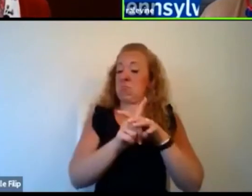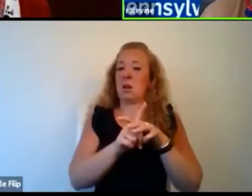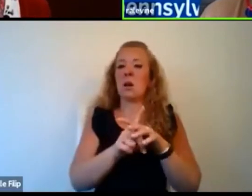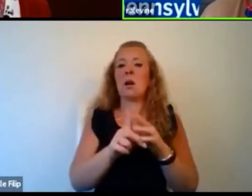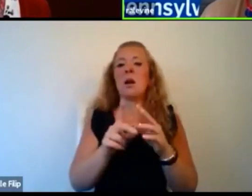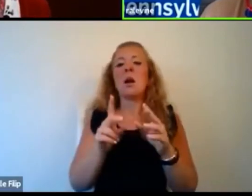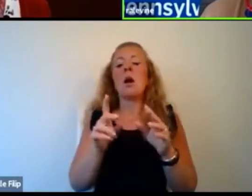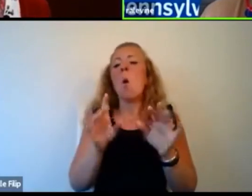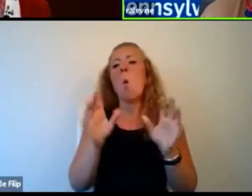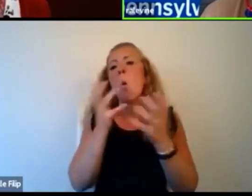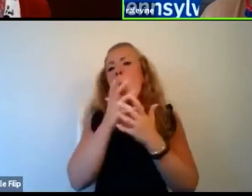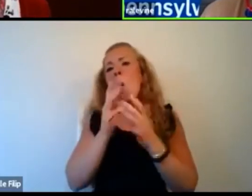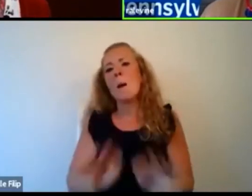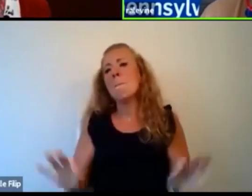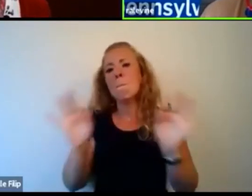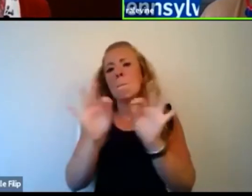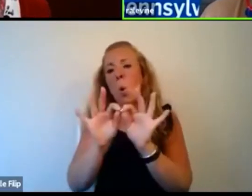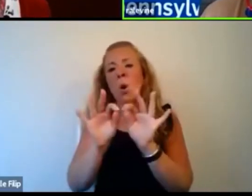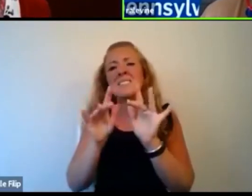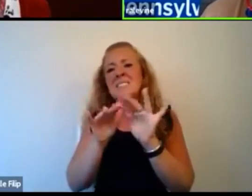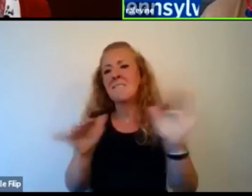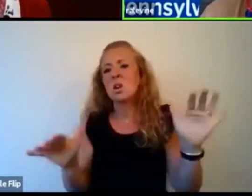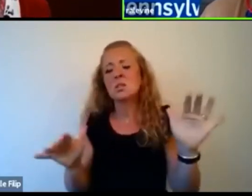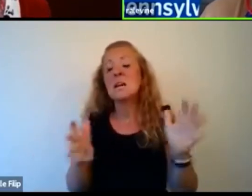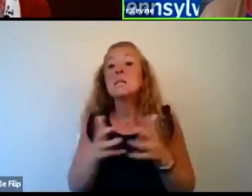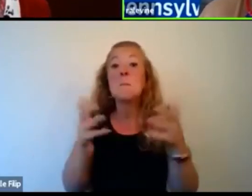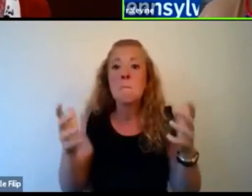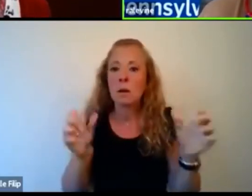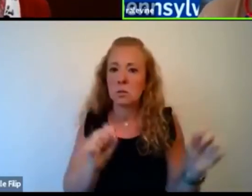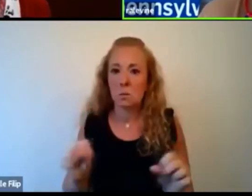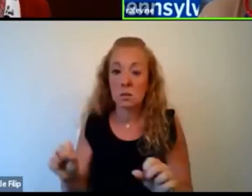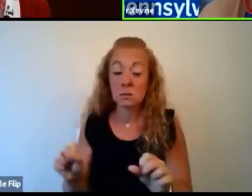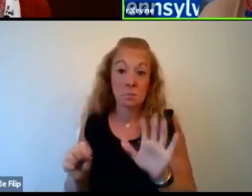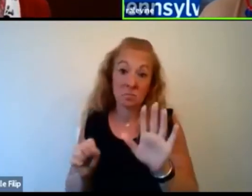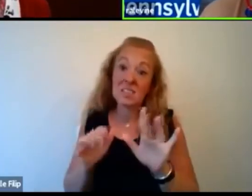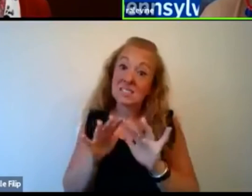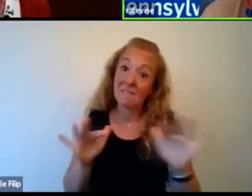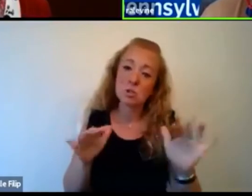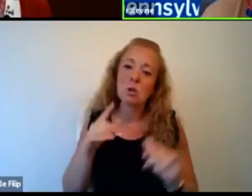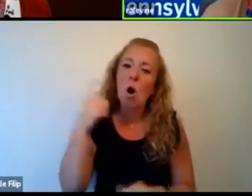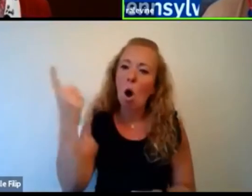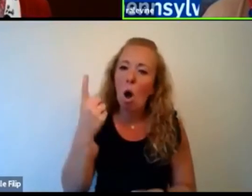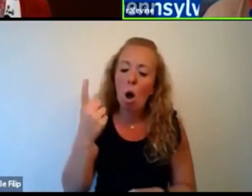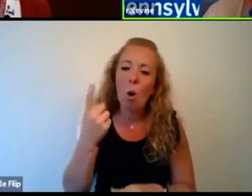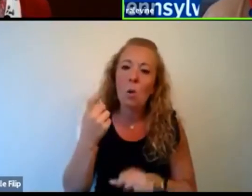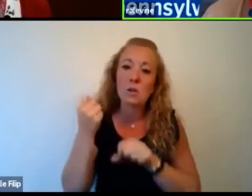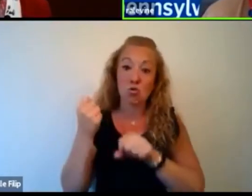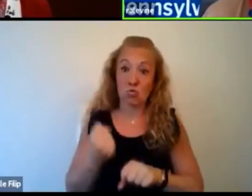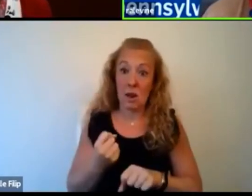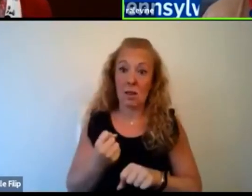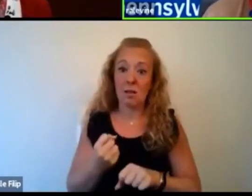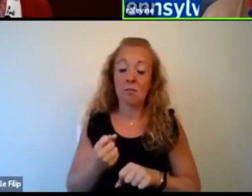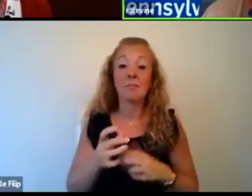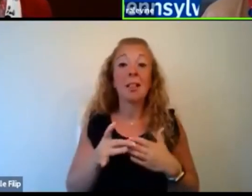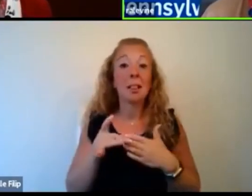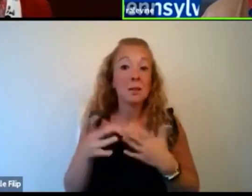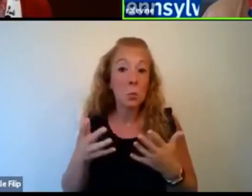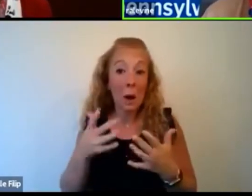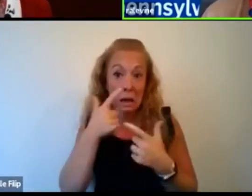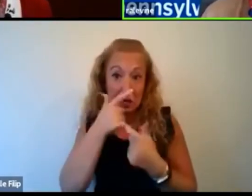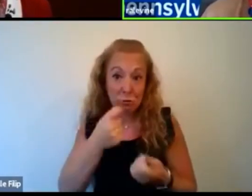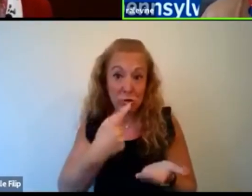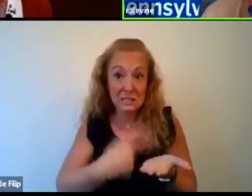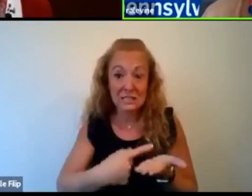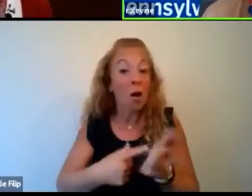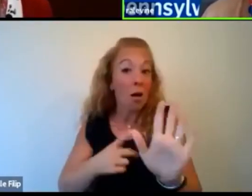to have as much diversity as possible. think that diversity is always a strength. It can lead to really interesting discussions and that's